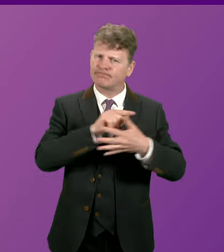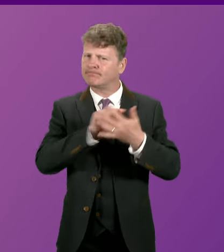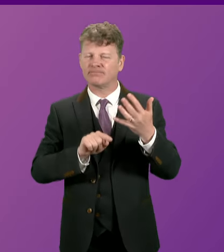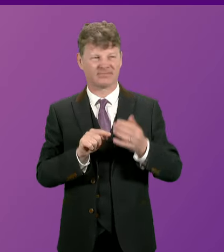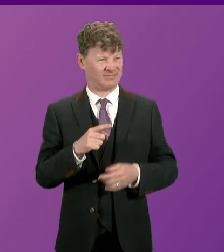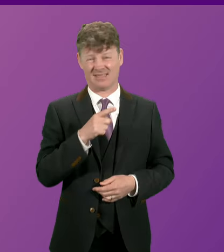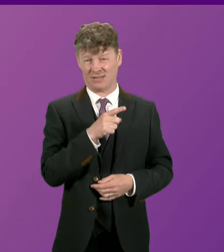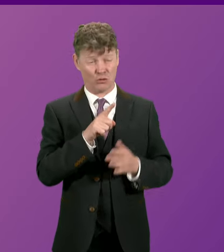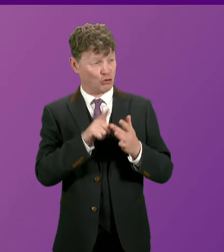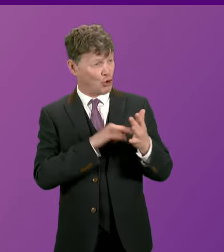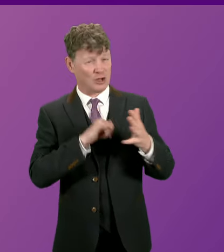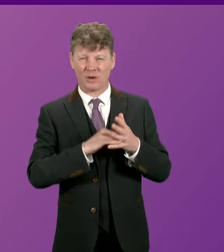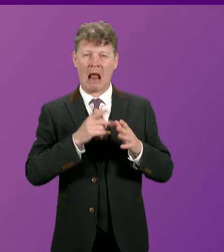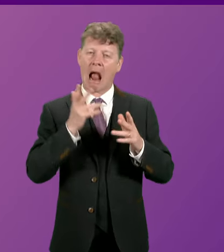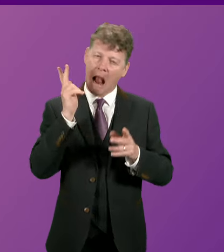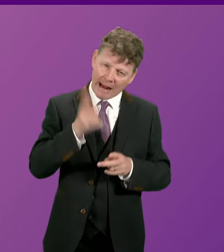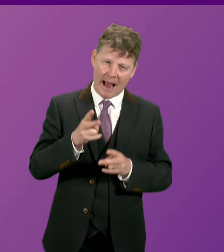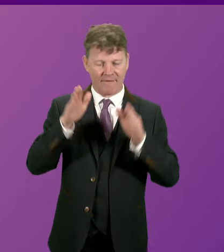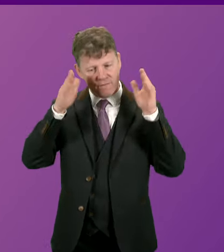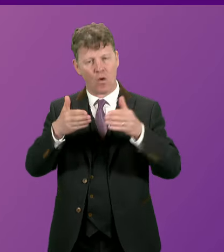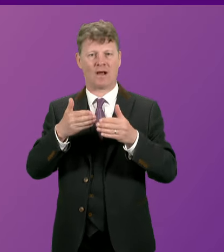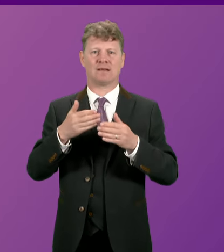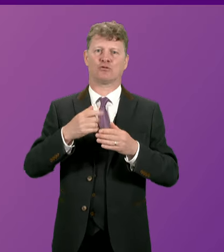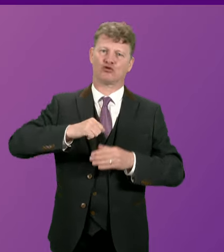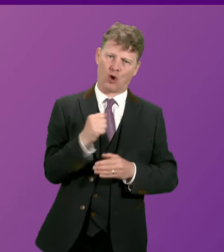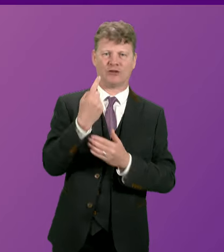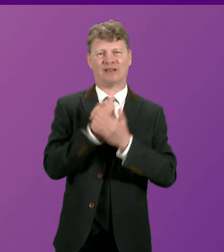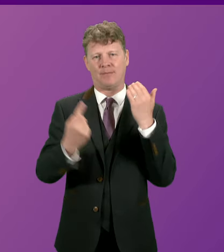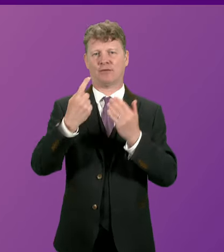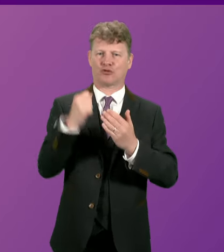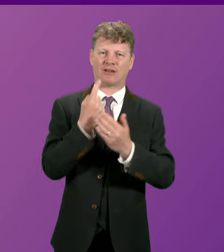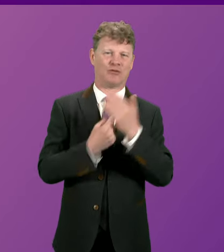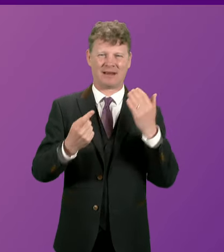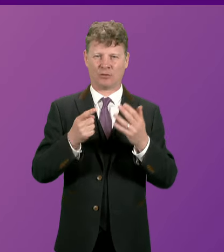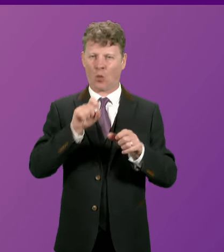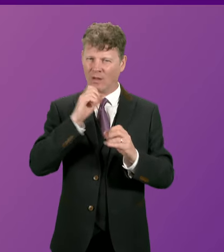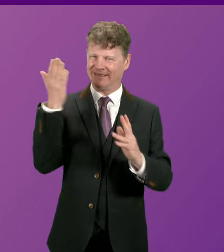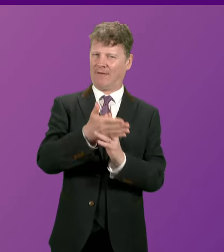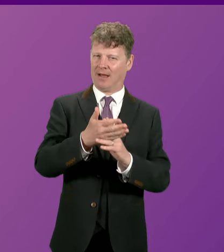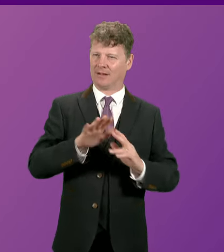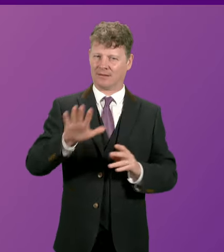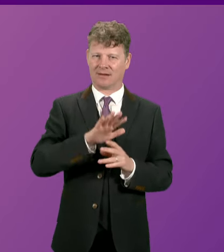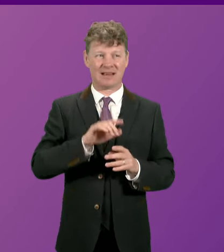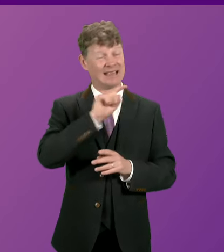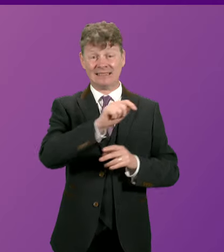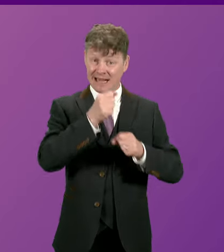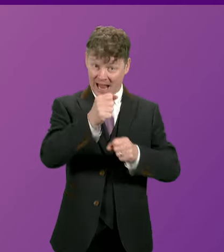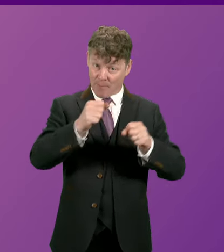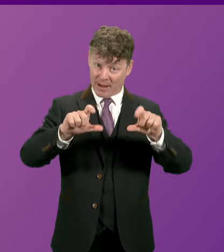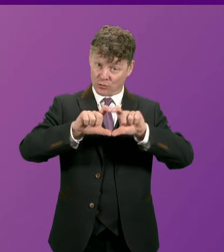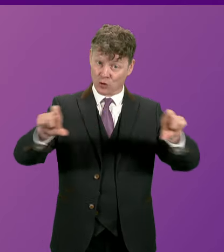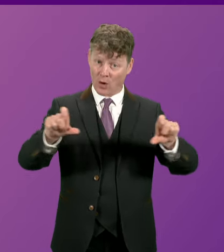divisive nationalist focused only on independence. His campaign slogan is literally